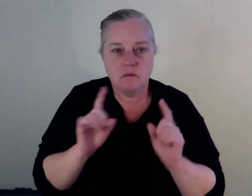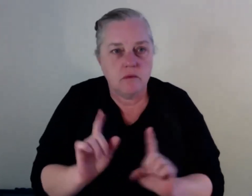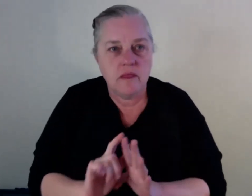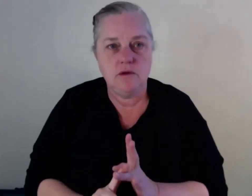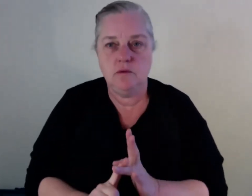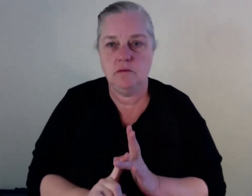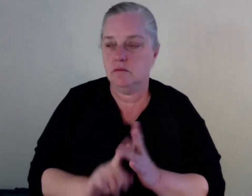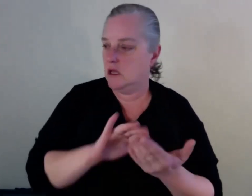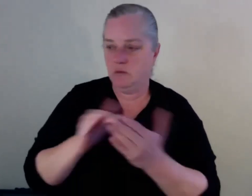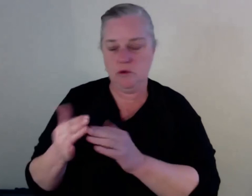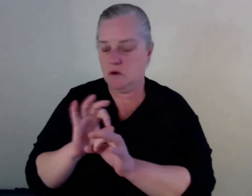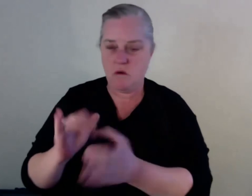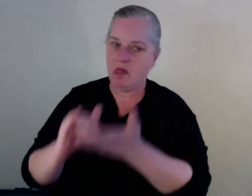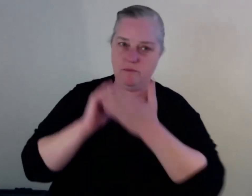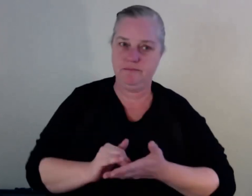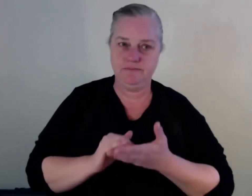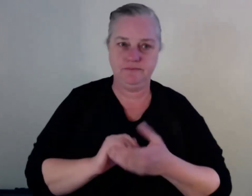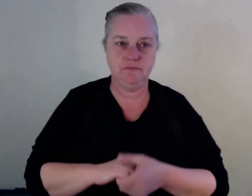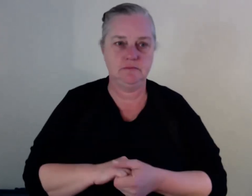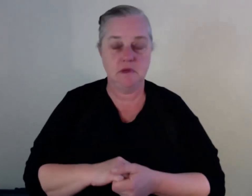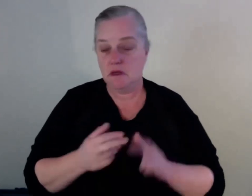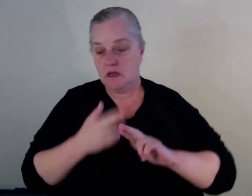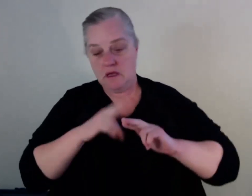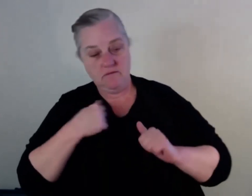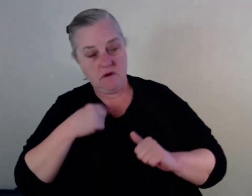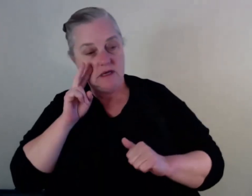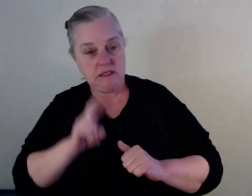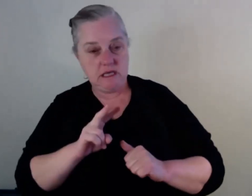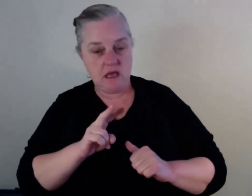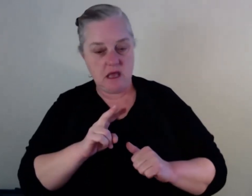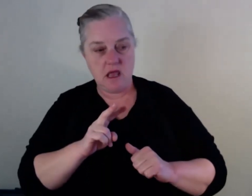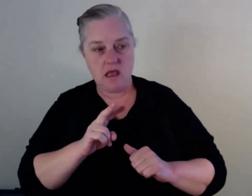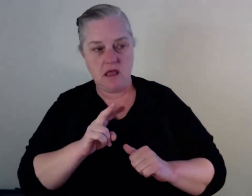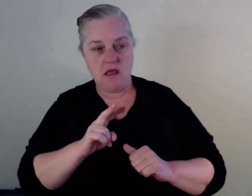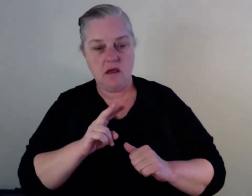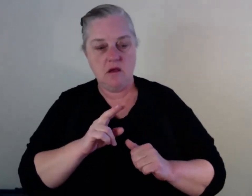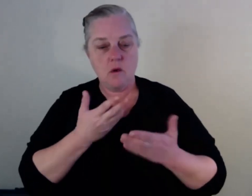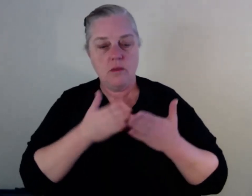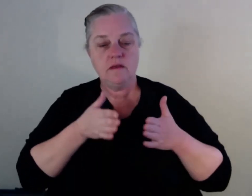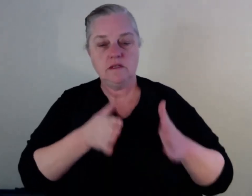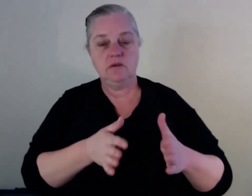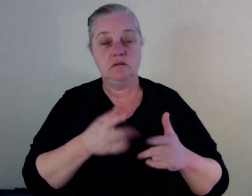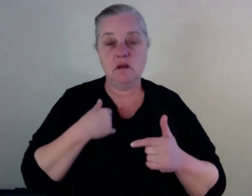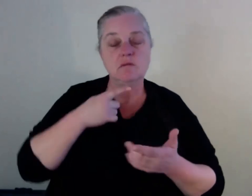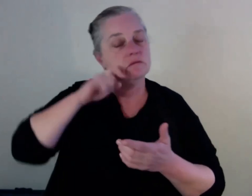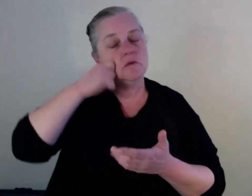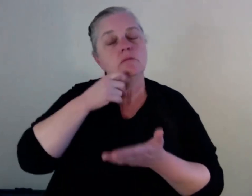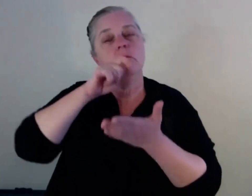If I see them on the street, I'll buy them food. I won't give them cash money so they don't spend it on anything else. But if they ask someone else, they turn around, oh, look at him.